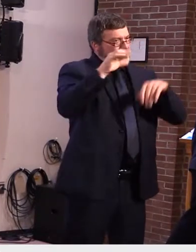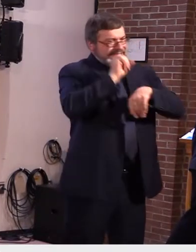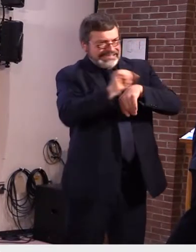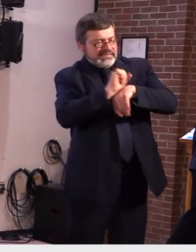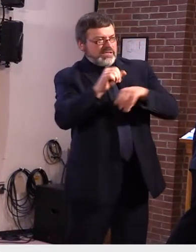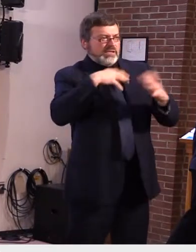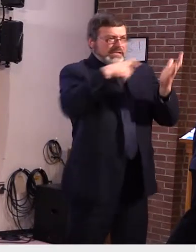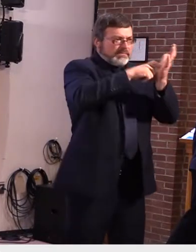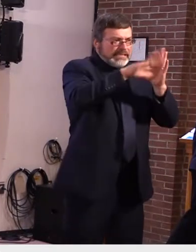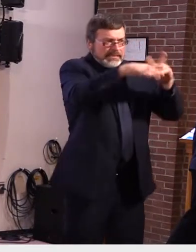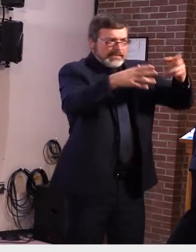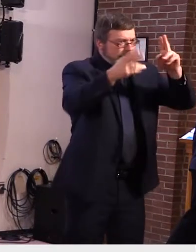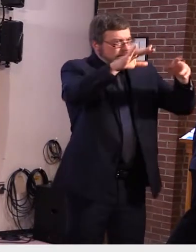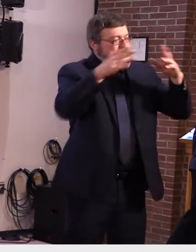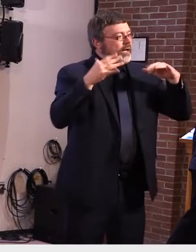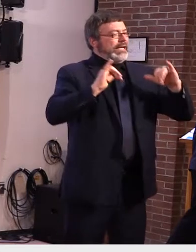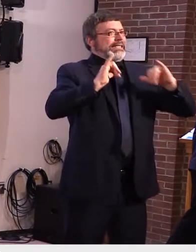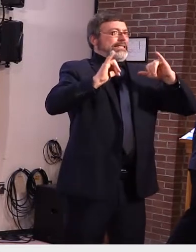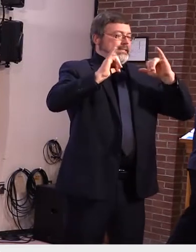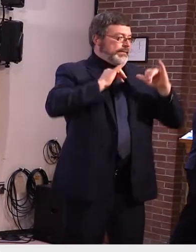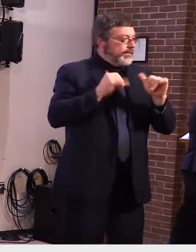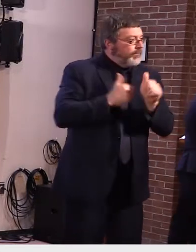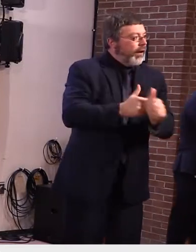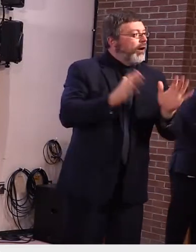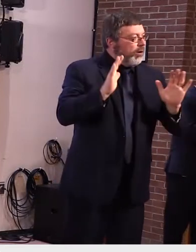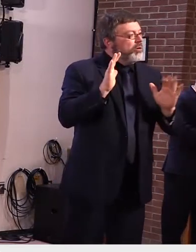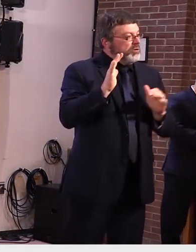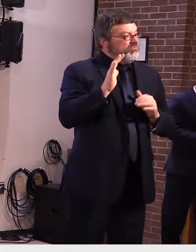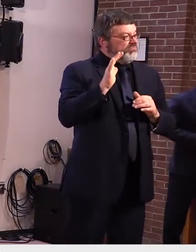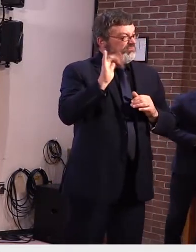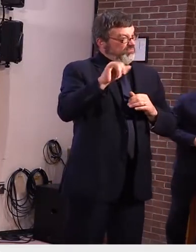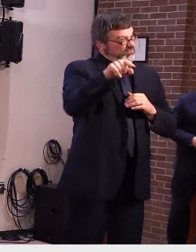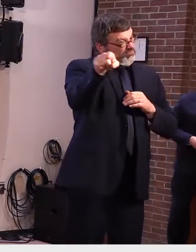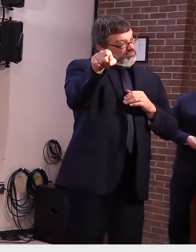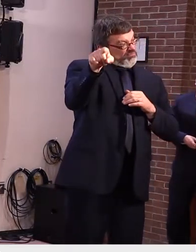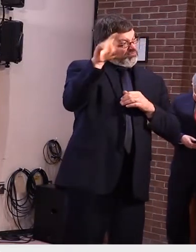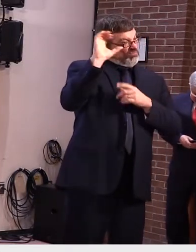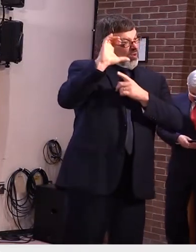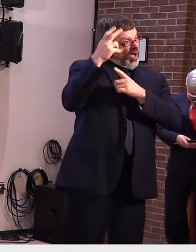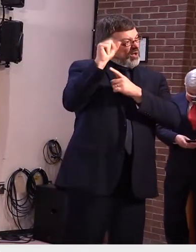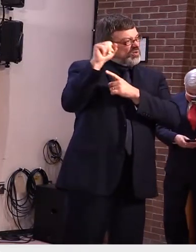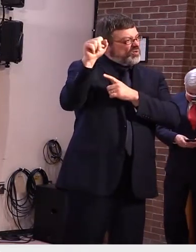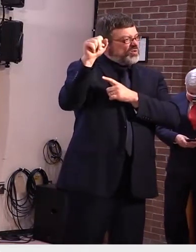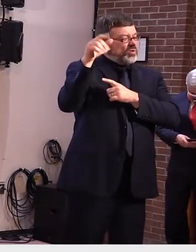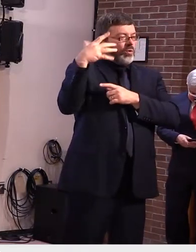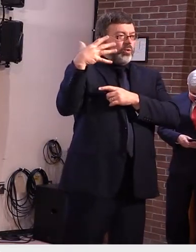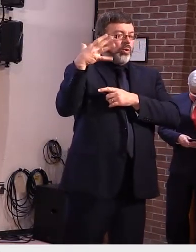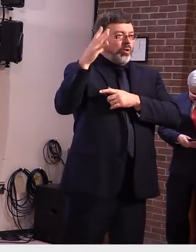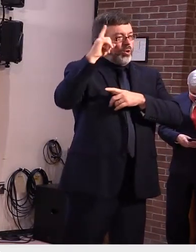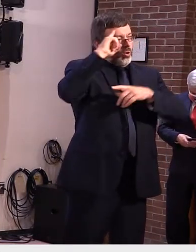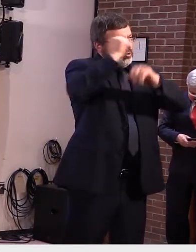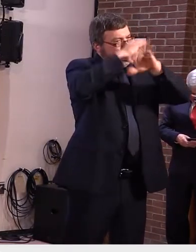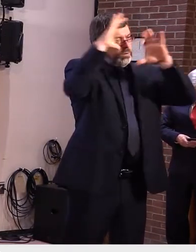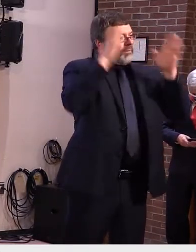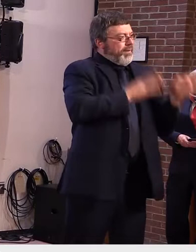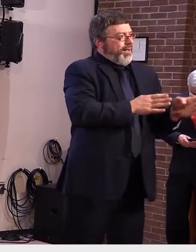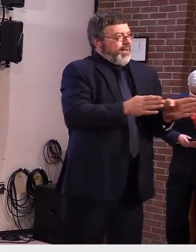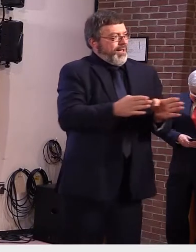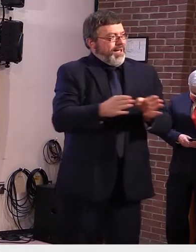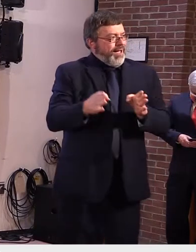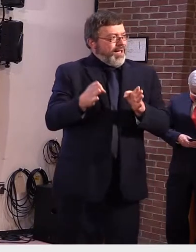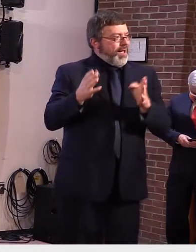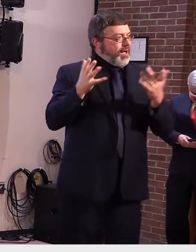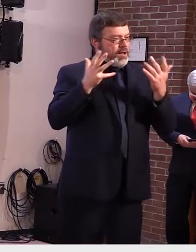ensure that their students had school reopening materials translated into many different languages and that students were supported in both remote and